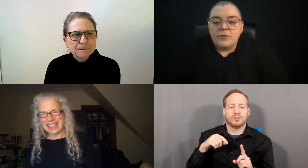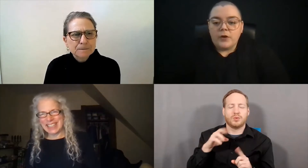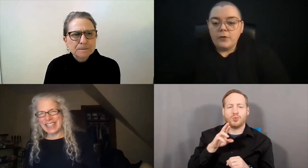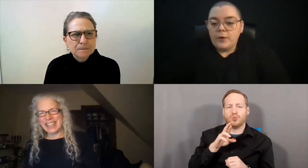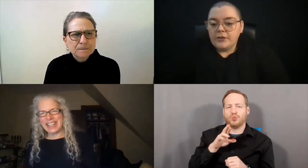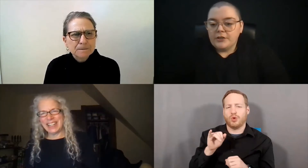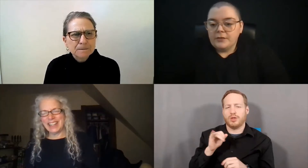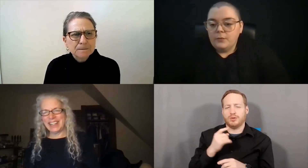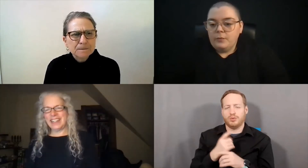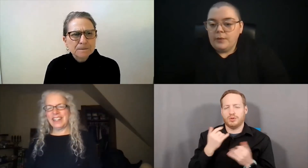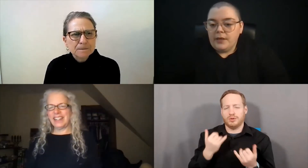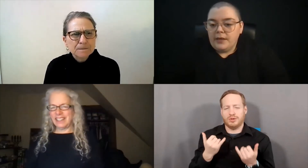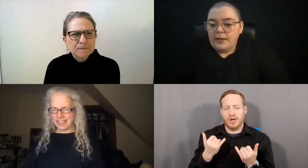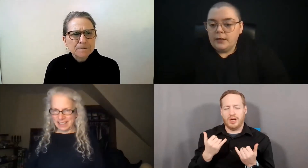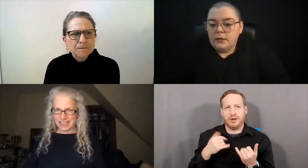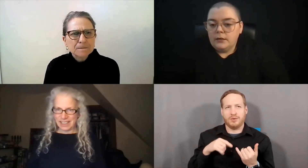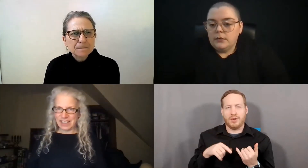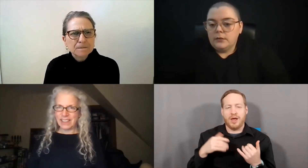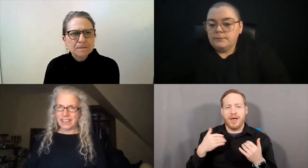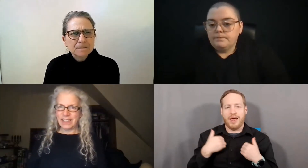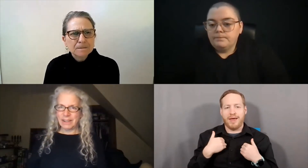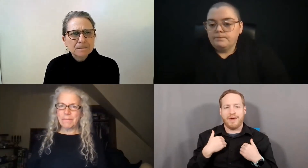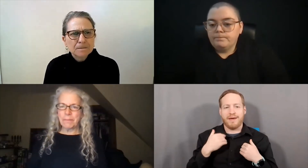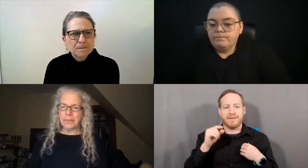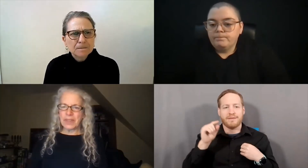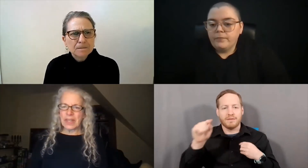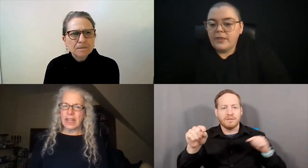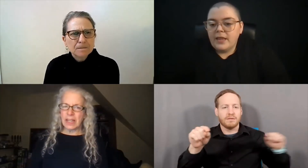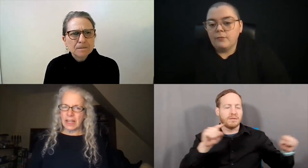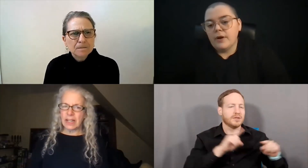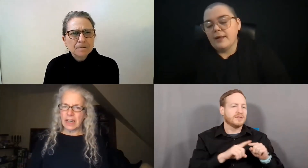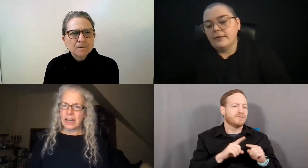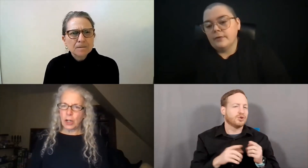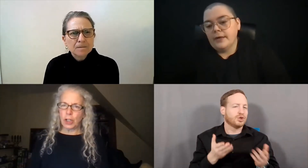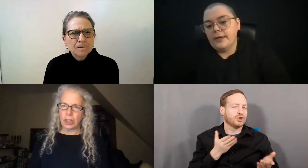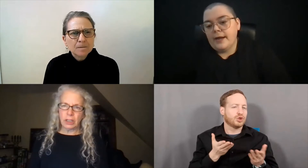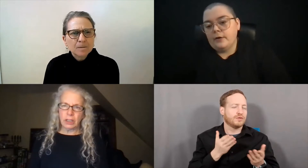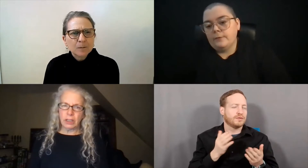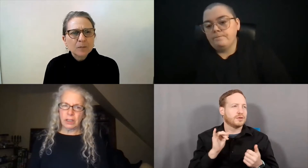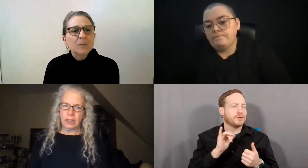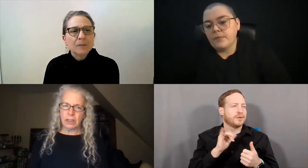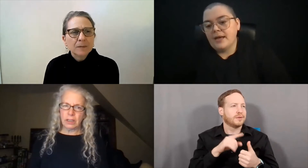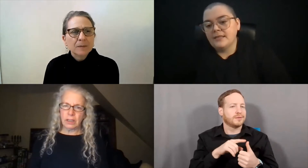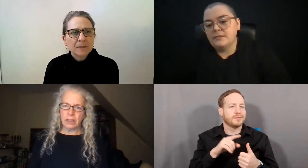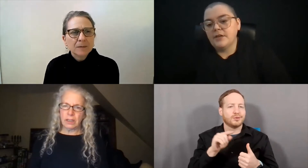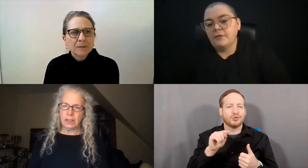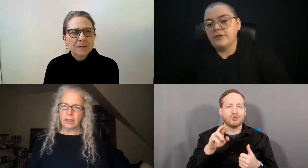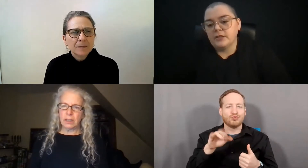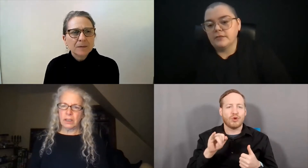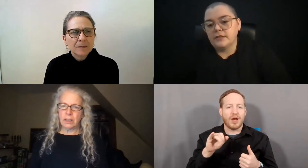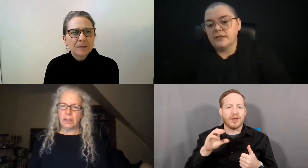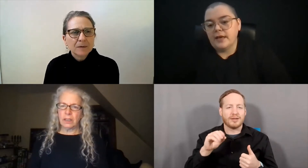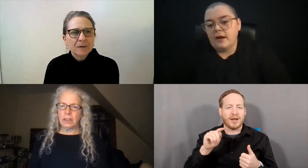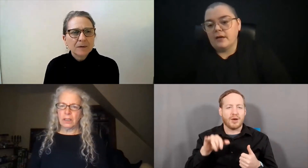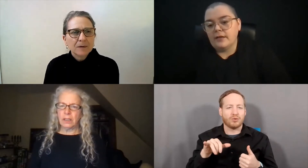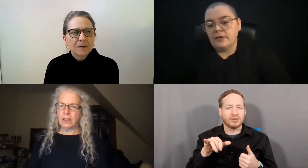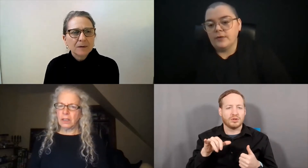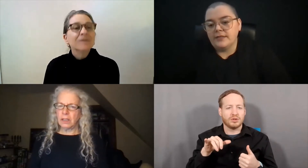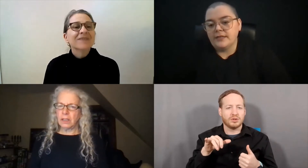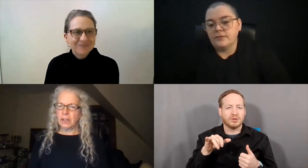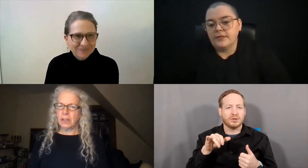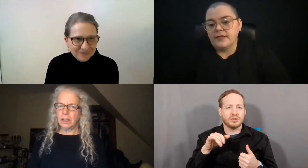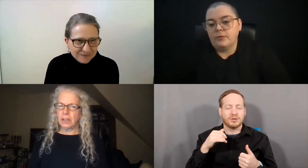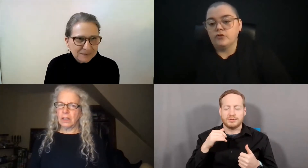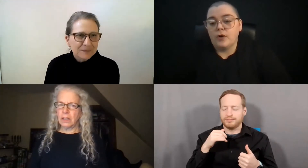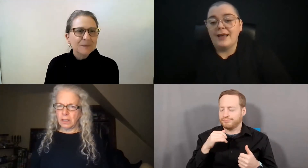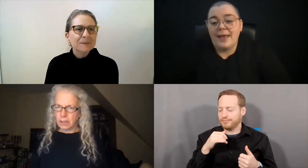So another question would be that Rhode Island right now has some different services that do